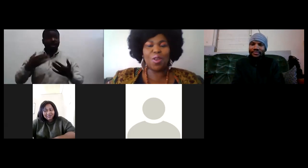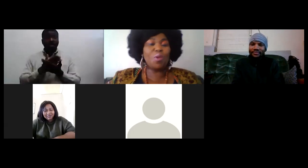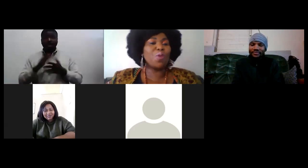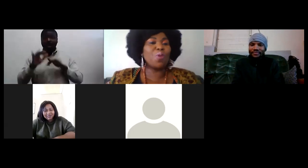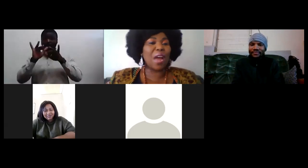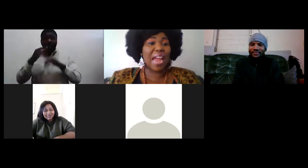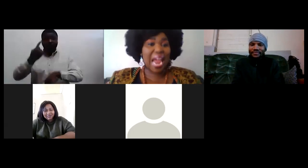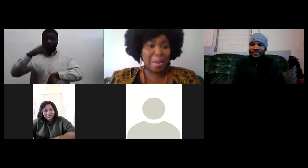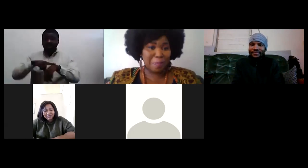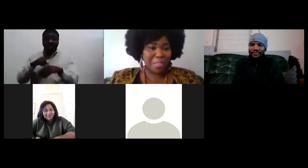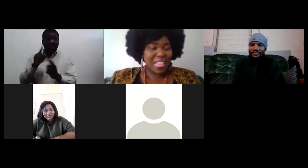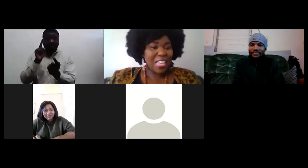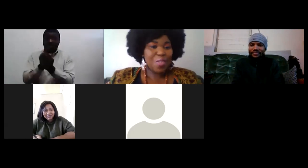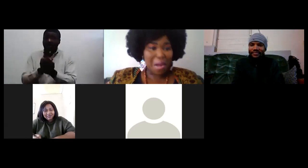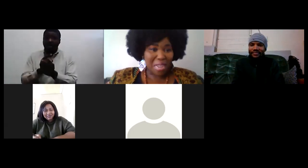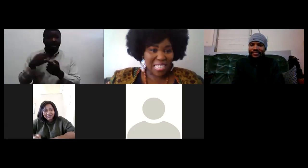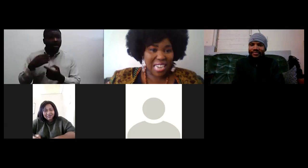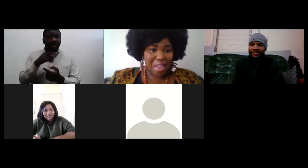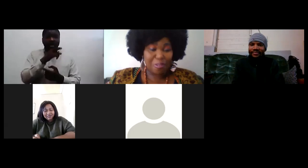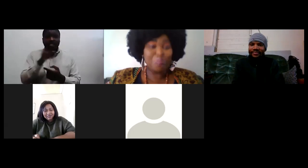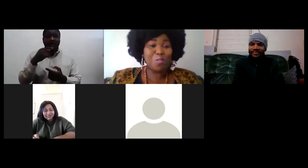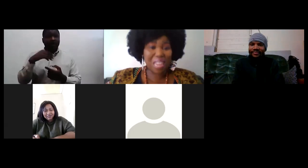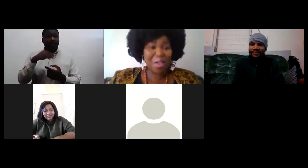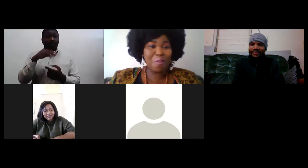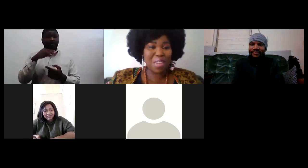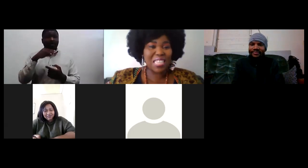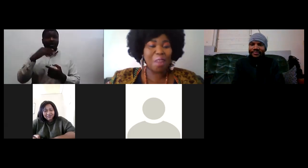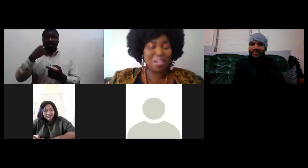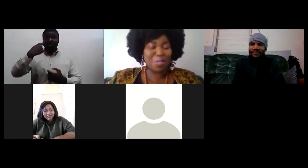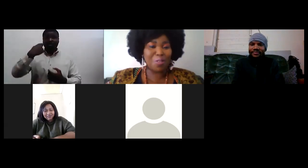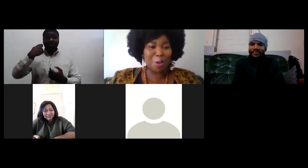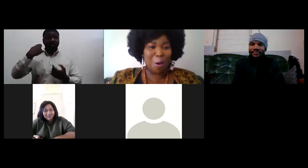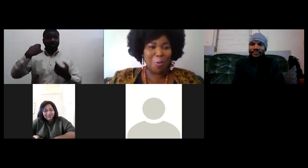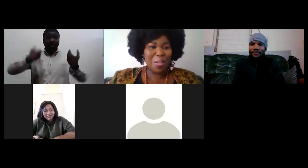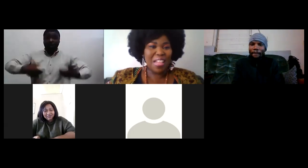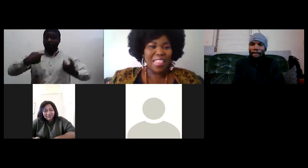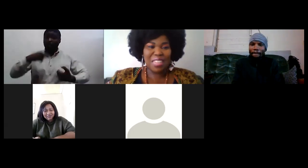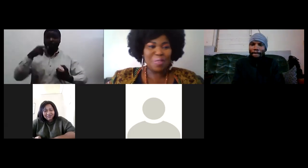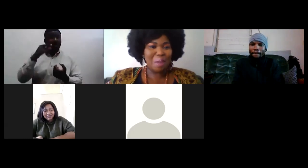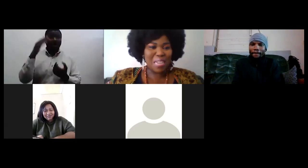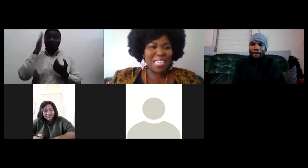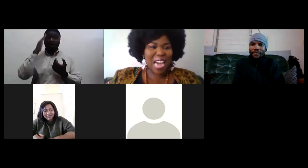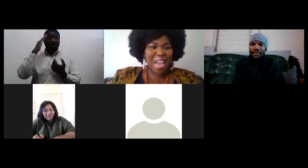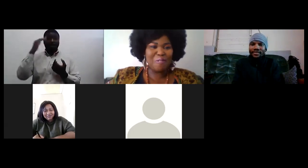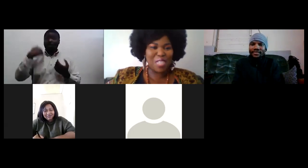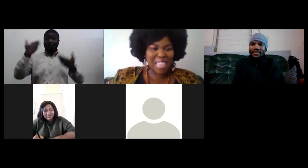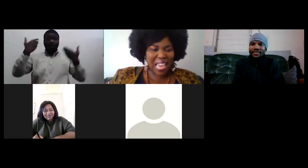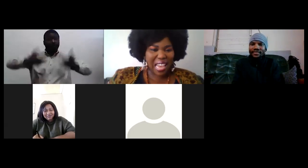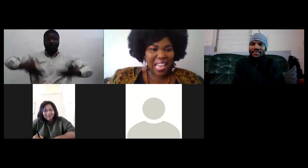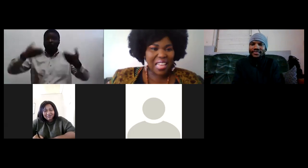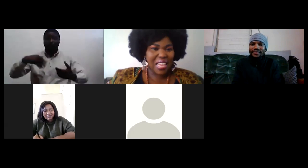uh knowing who i am you are my tribe from today onwards i want you to know that you are my tribe